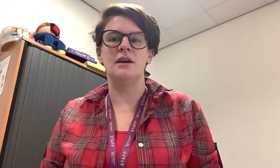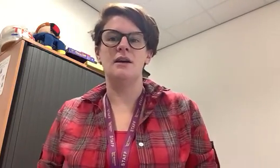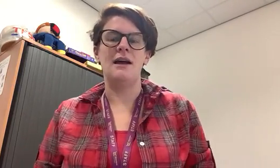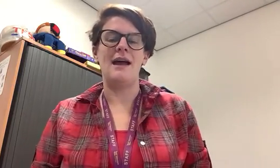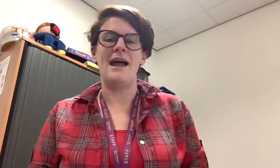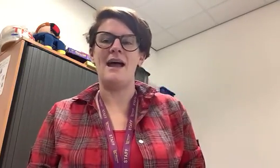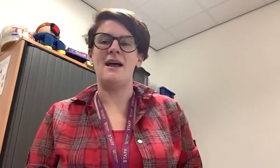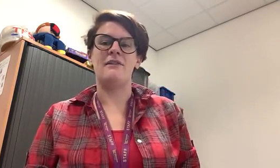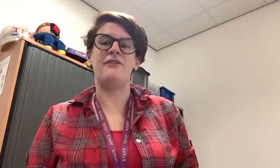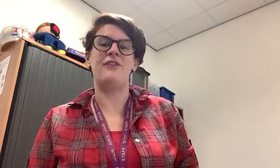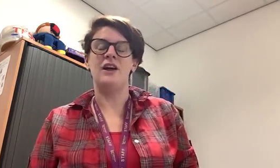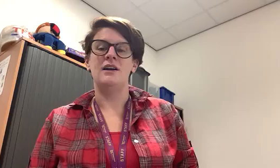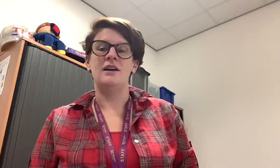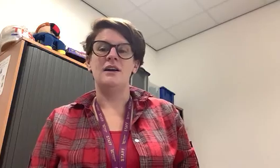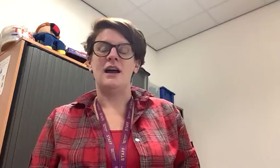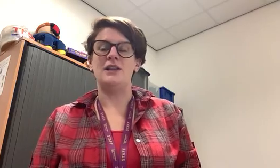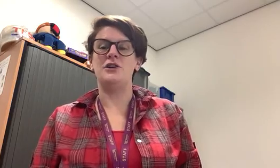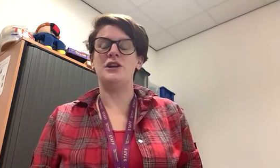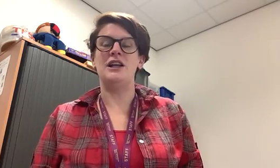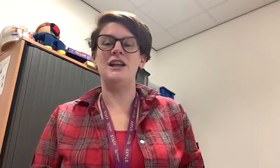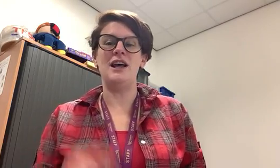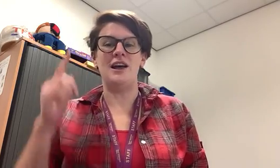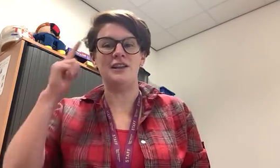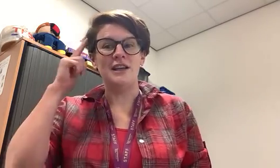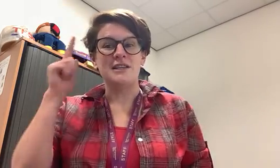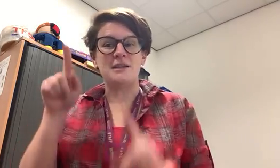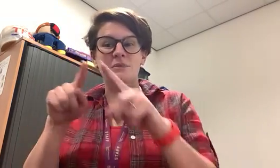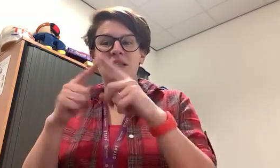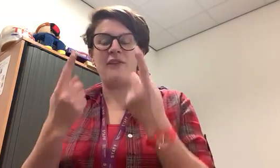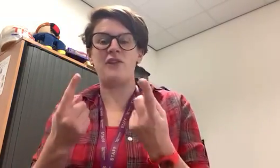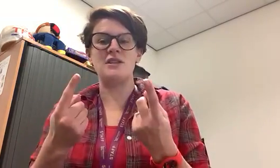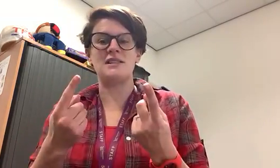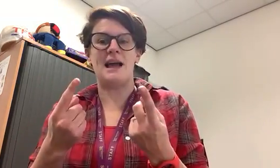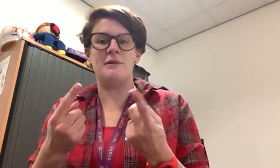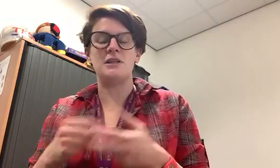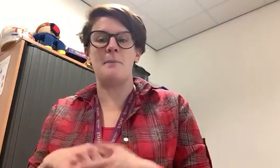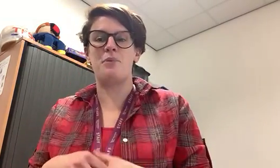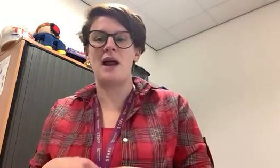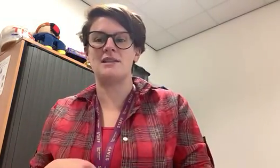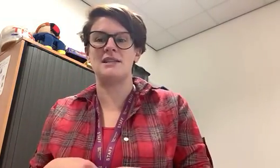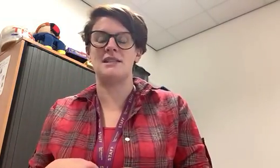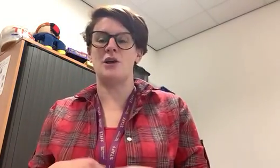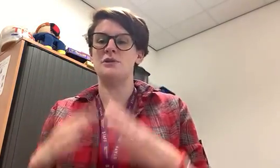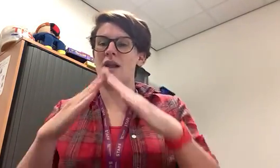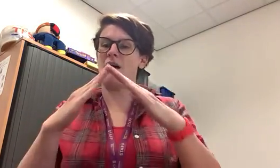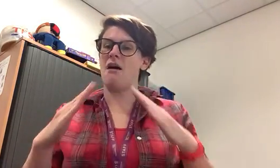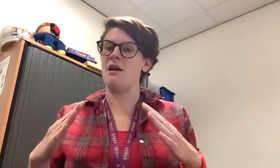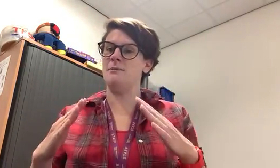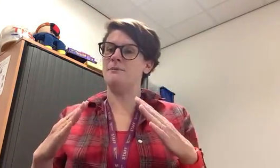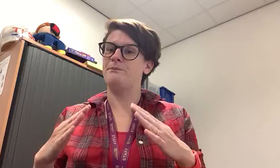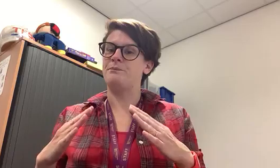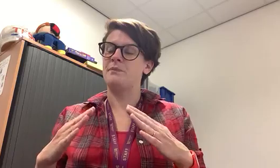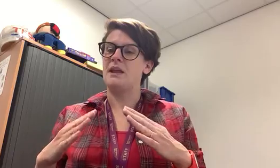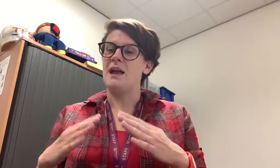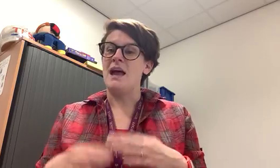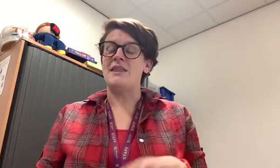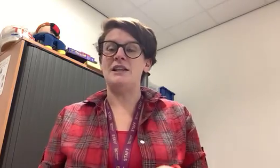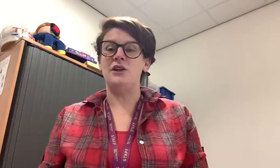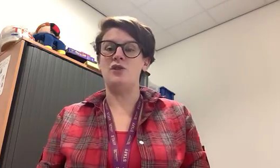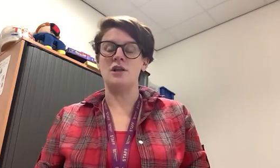you're going to learn some different sounds and practice those at home then you've got